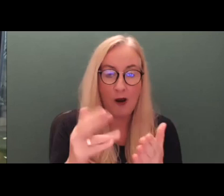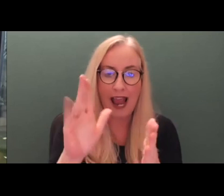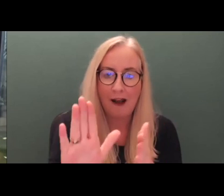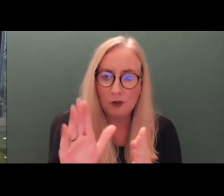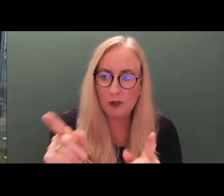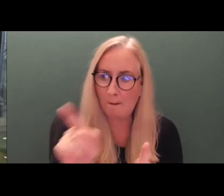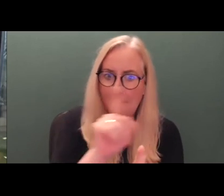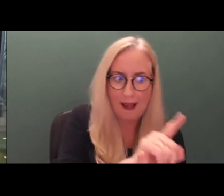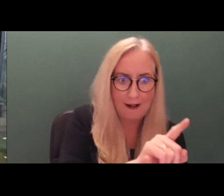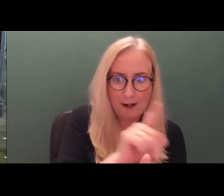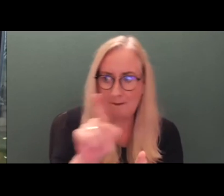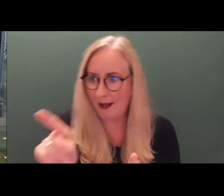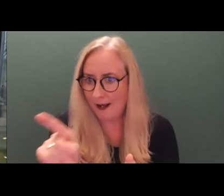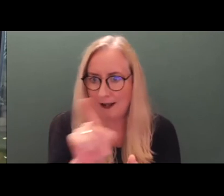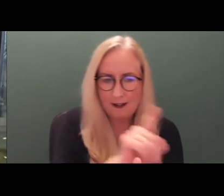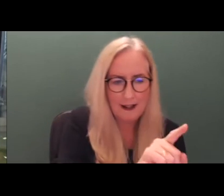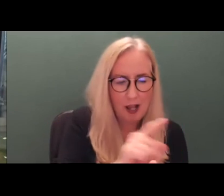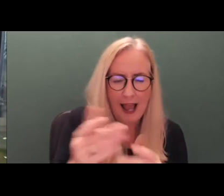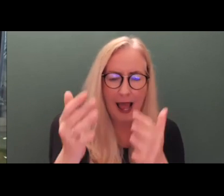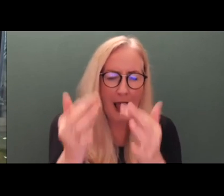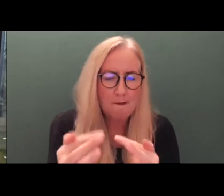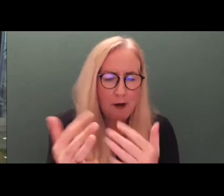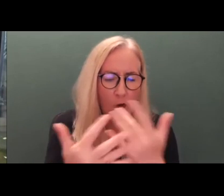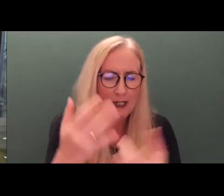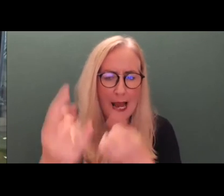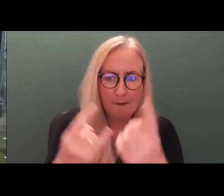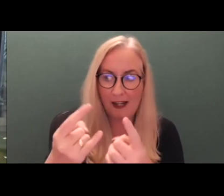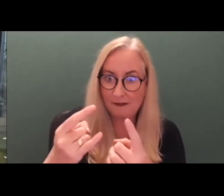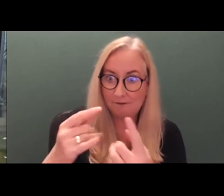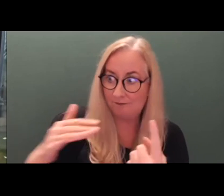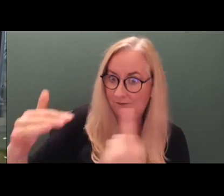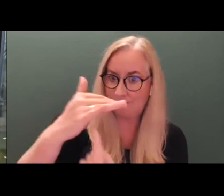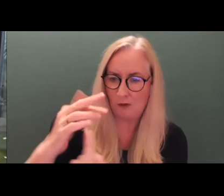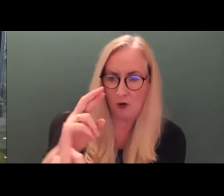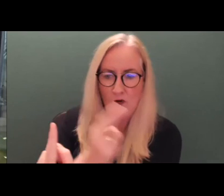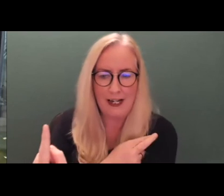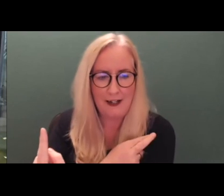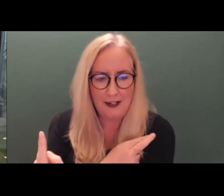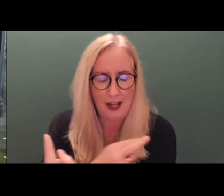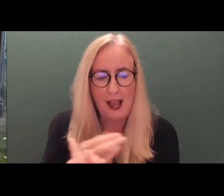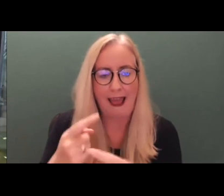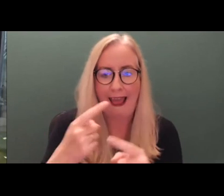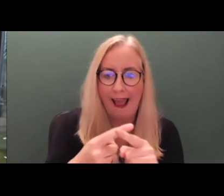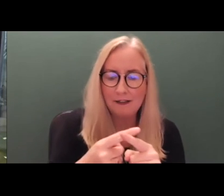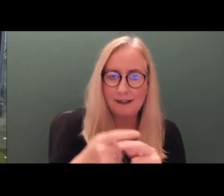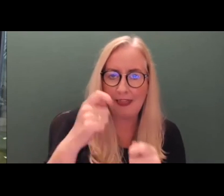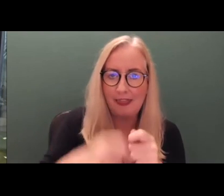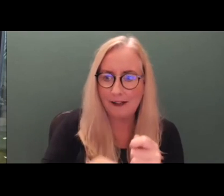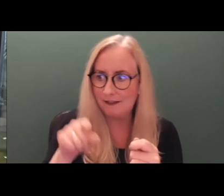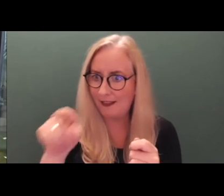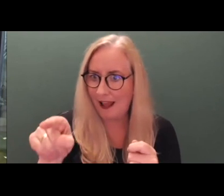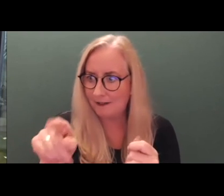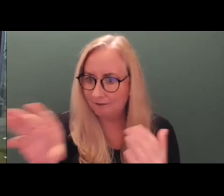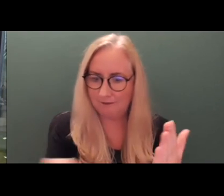backwards and forwards between what's actually going on on the ground and trying to work out what's going on on the ground and then reflecting back up.